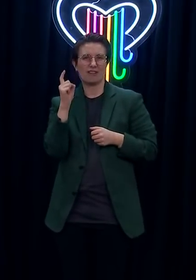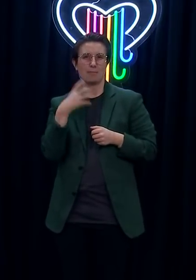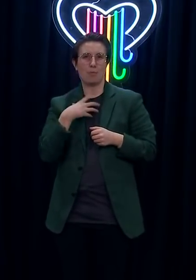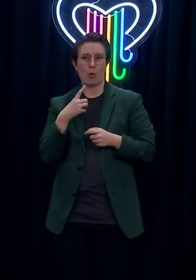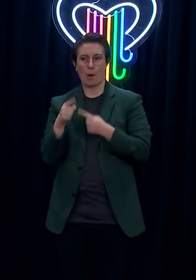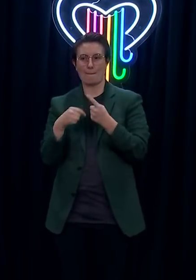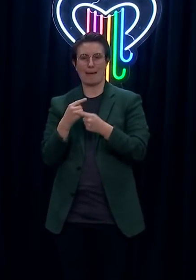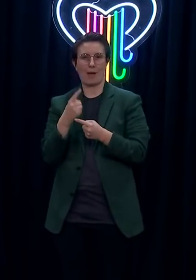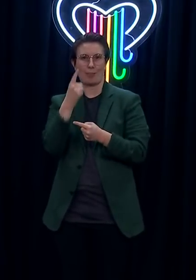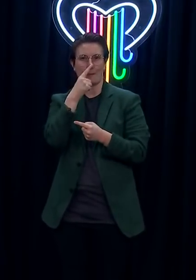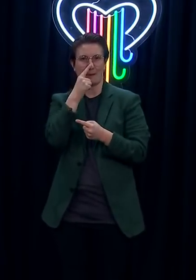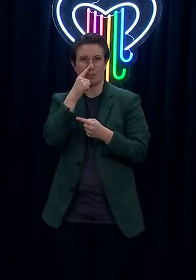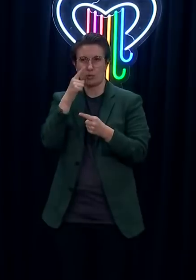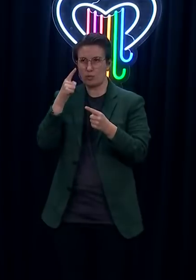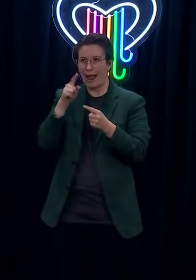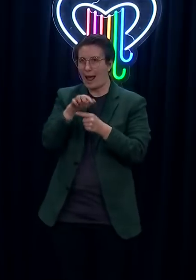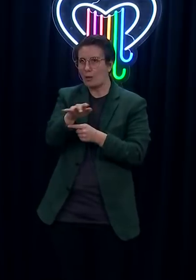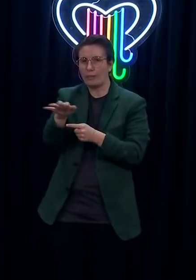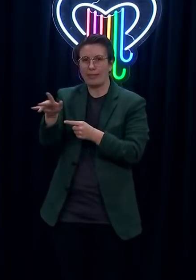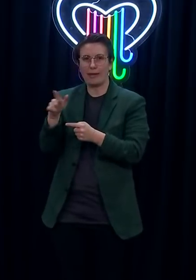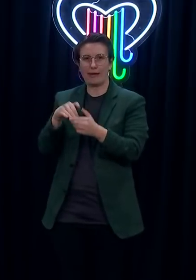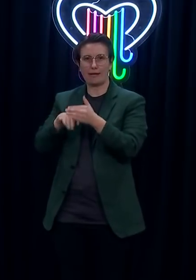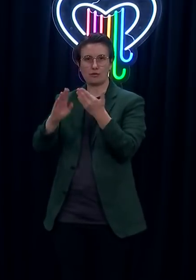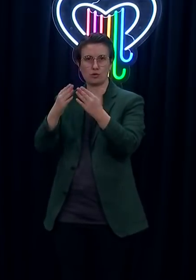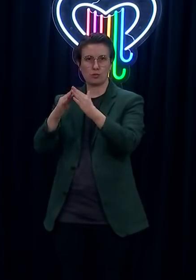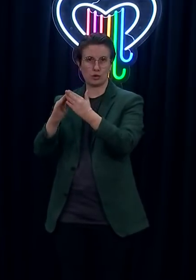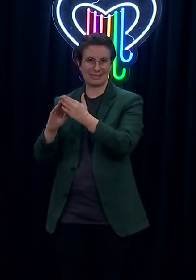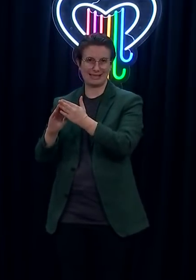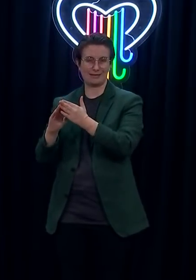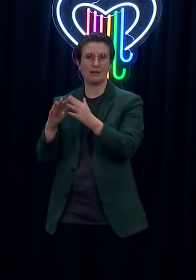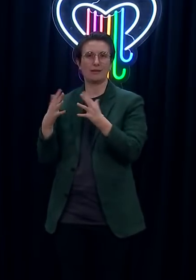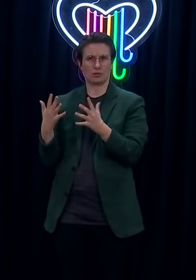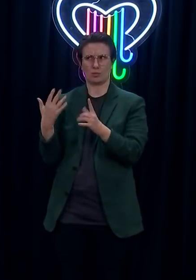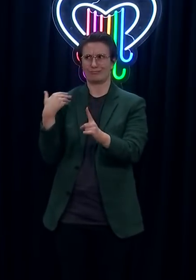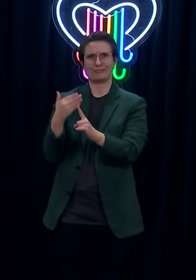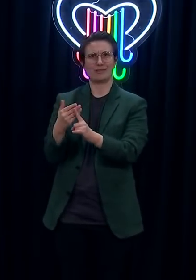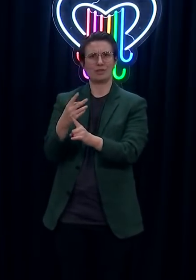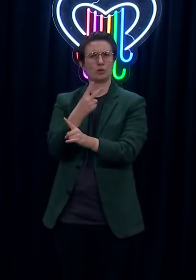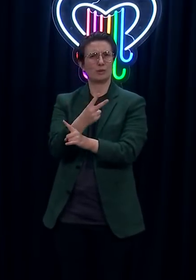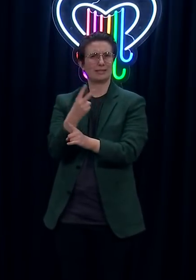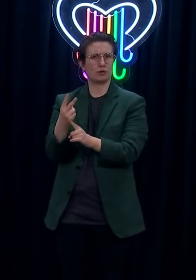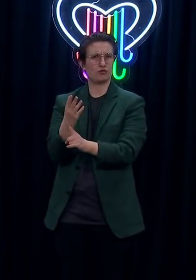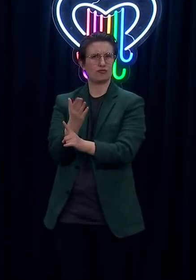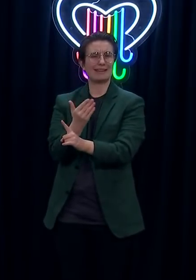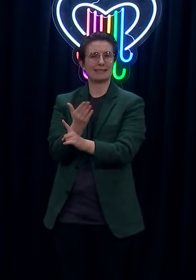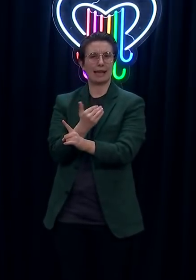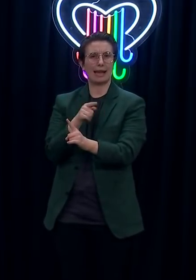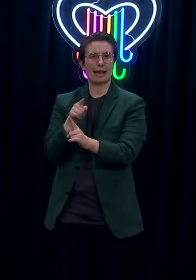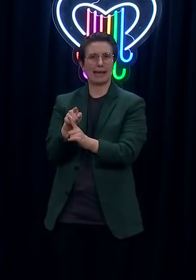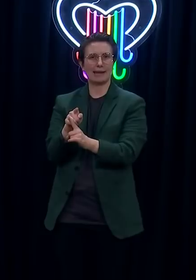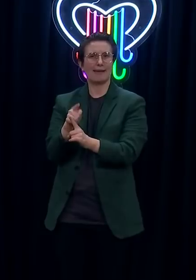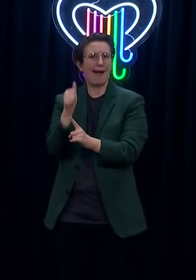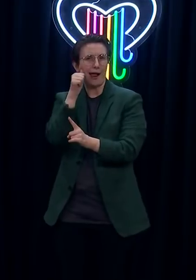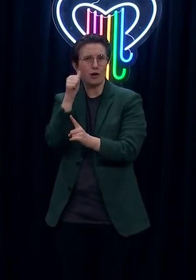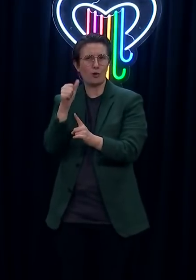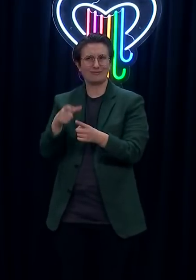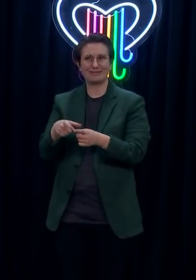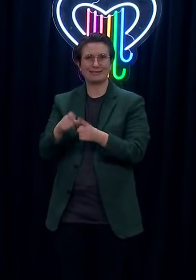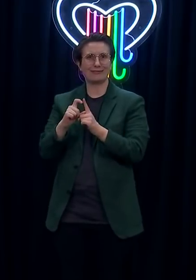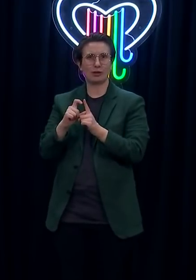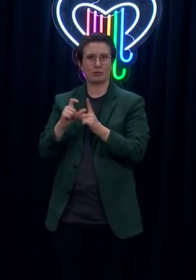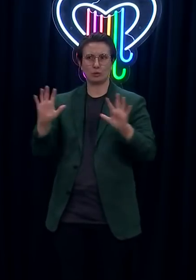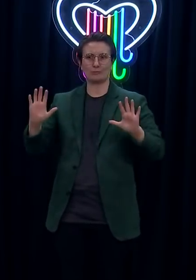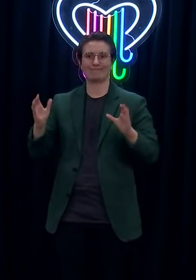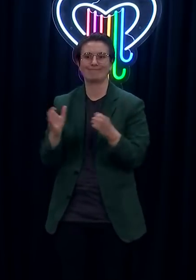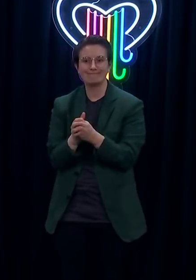22, so how difficult is it to actually get down to zero when you're still, I understand there's lockdown and people, but they're still going to